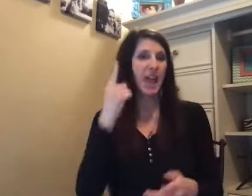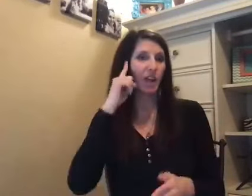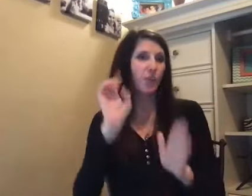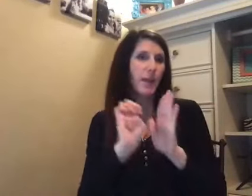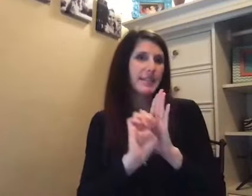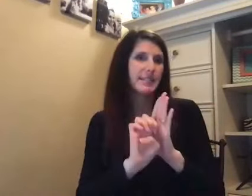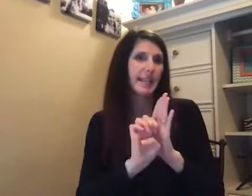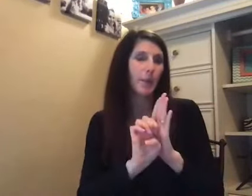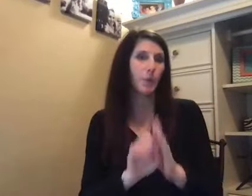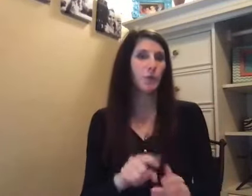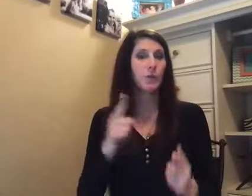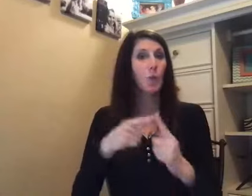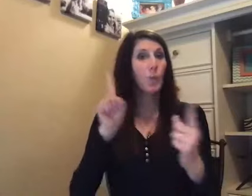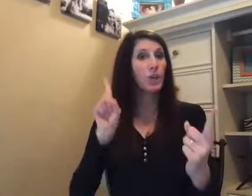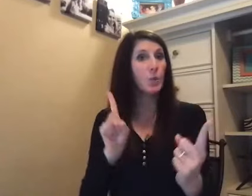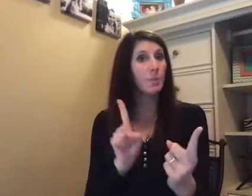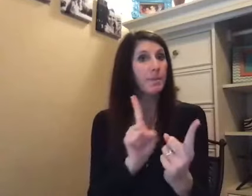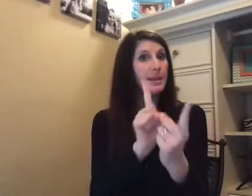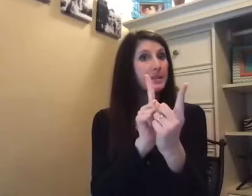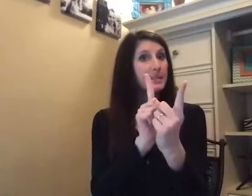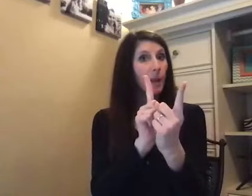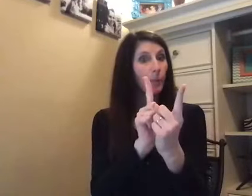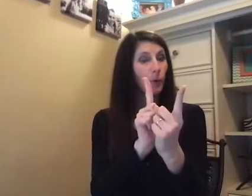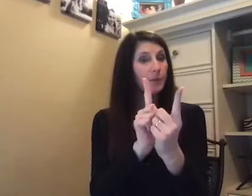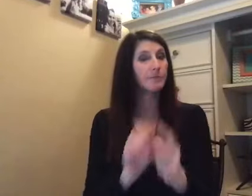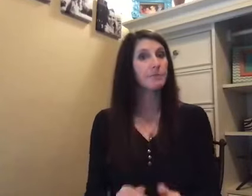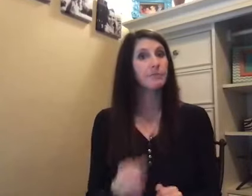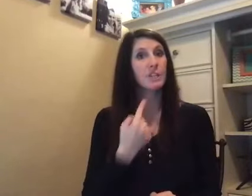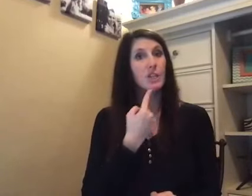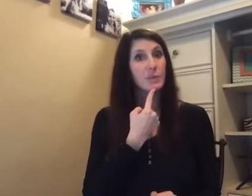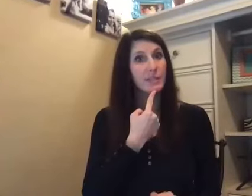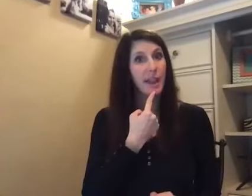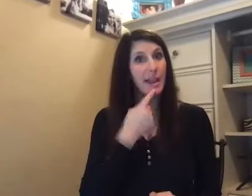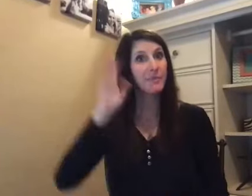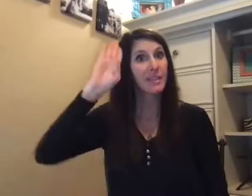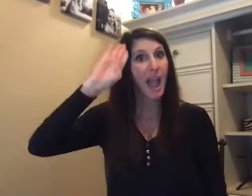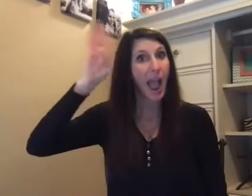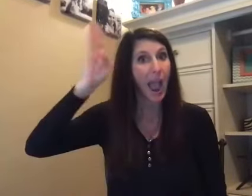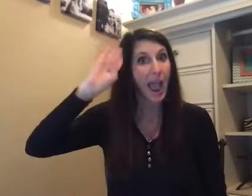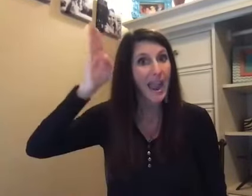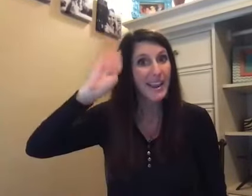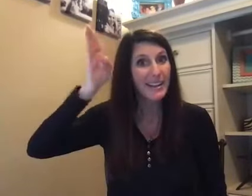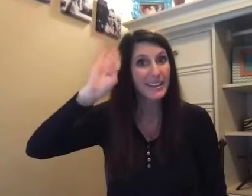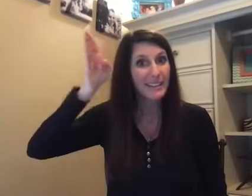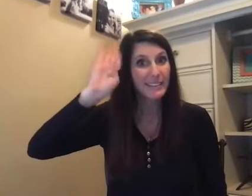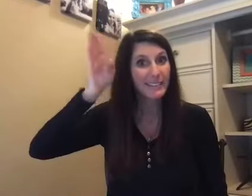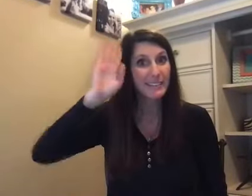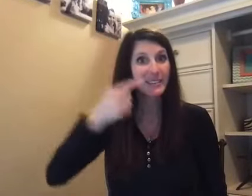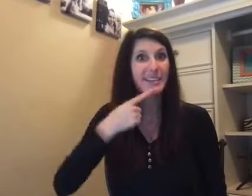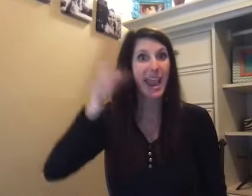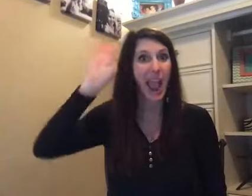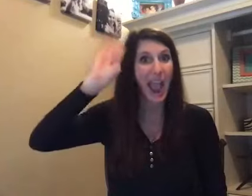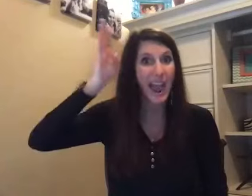That's good. When you meet someone, you say hi. Say hi.